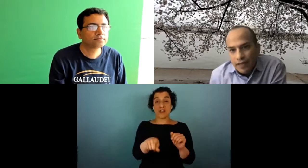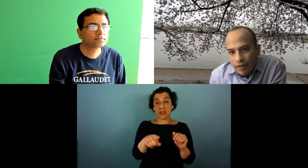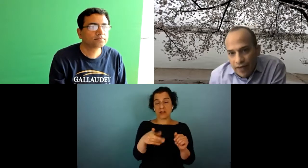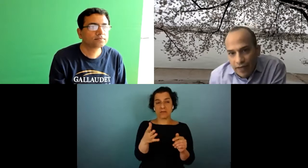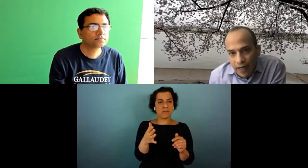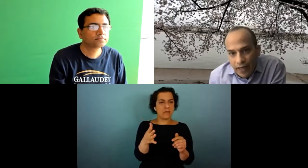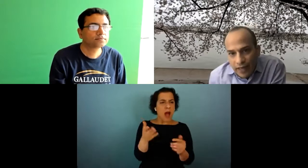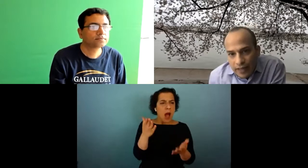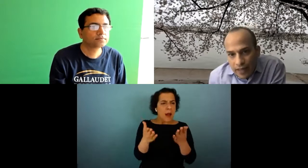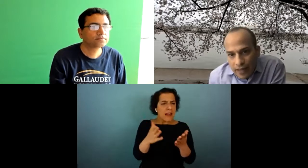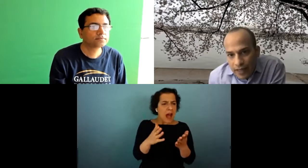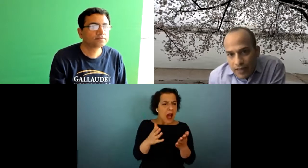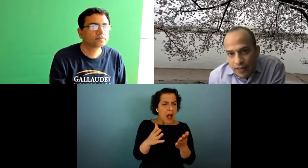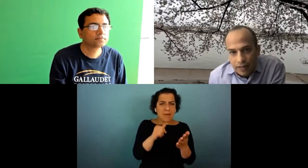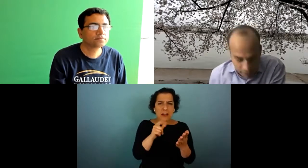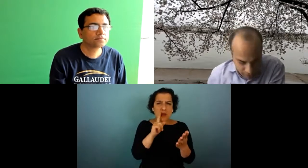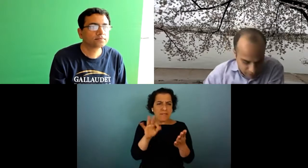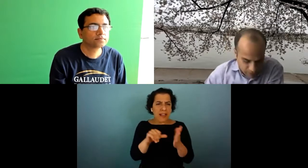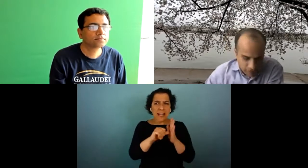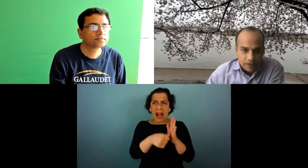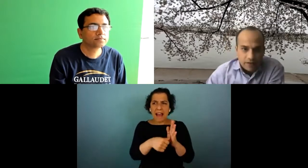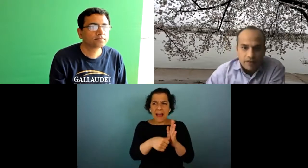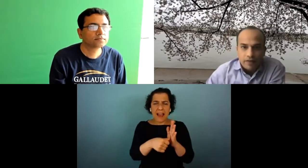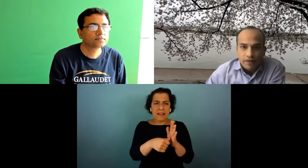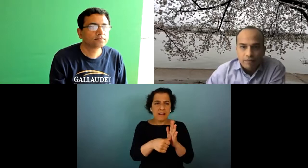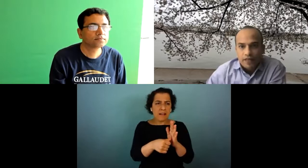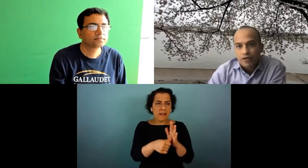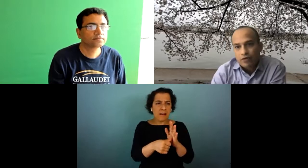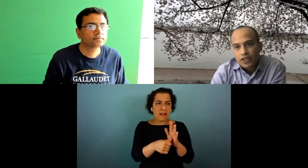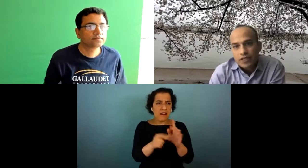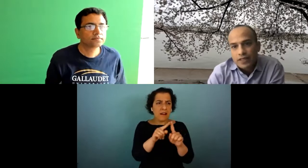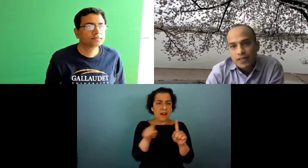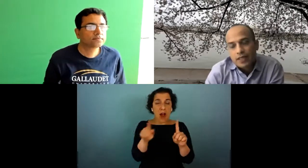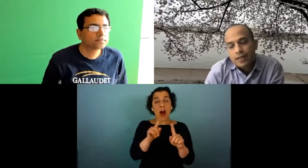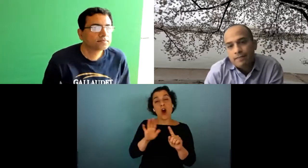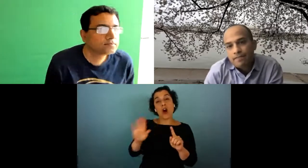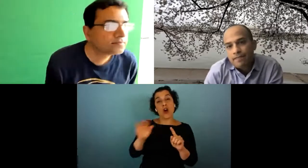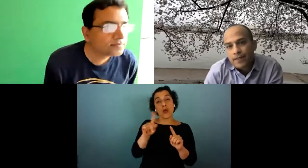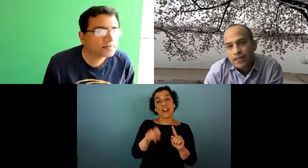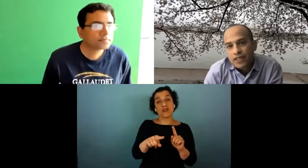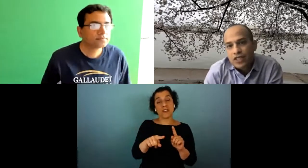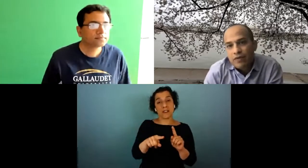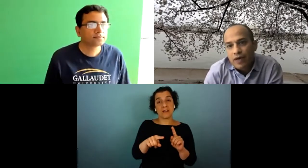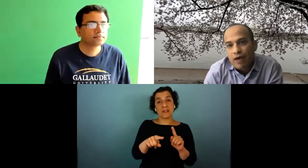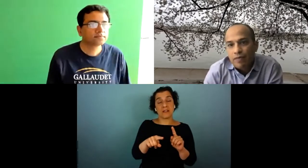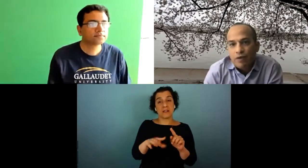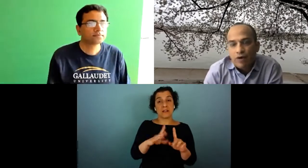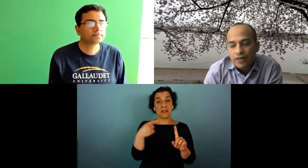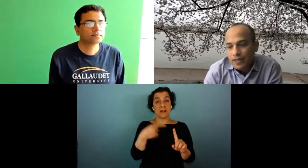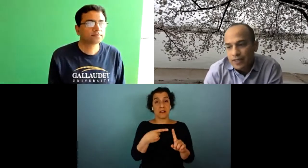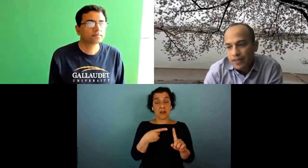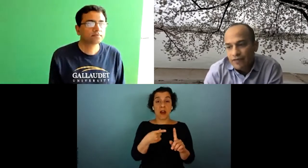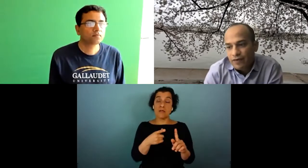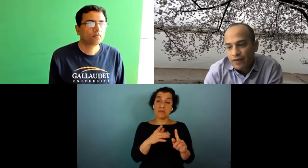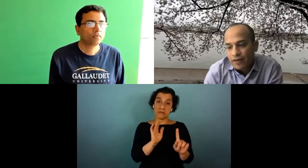i don't know if i can highlight that um but her question is um essentially how important